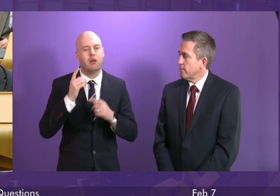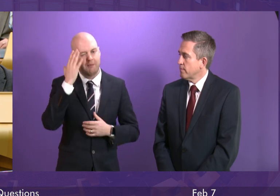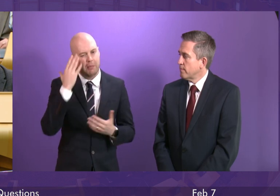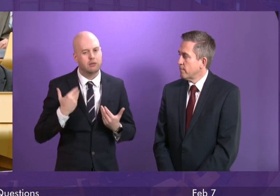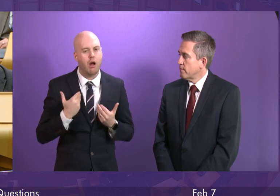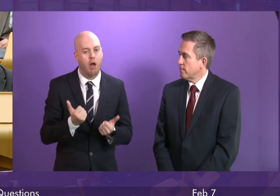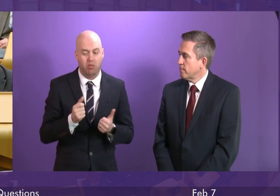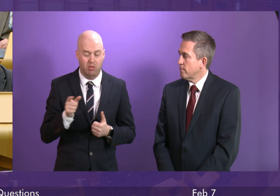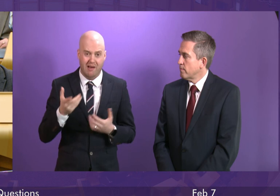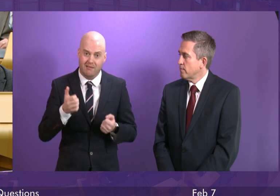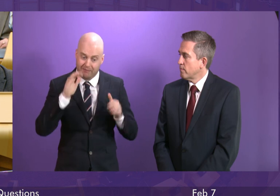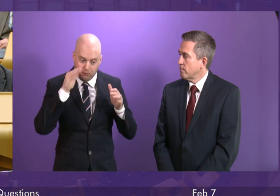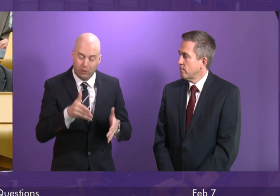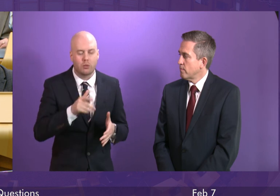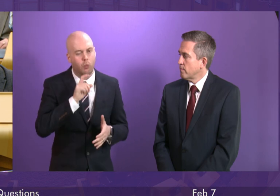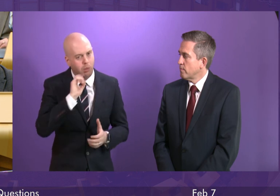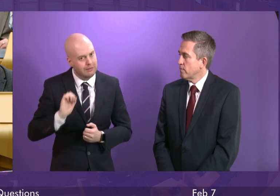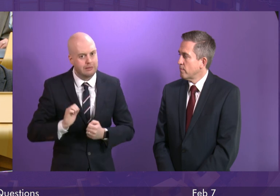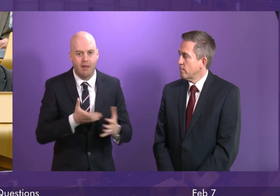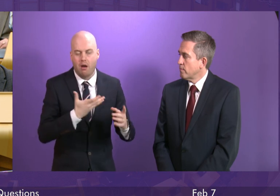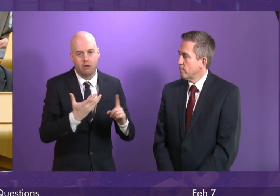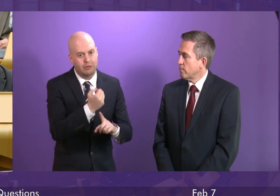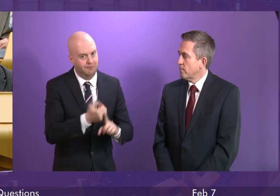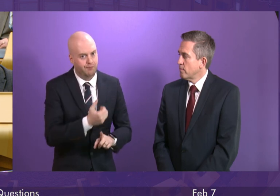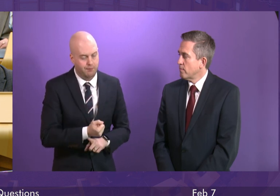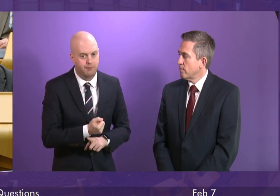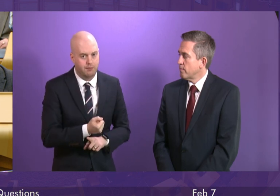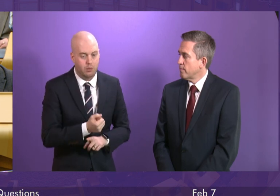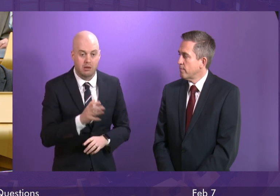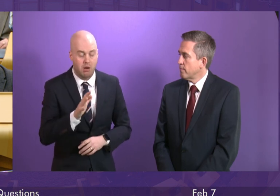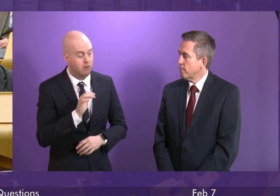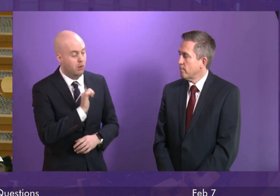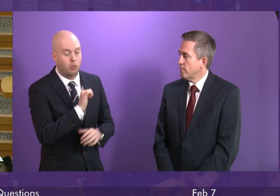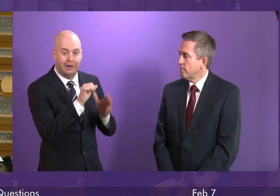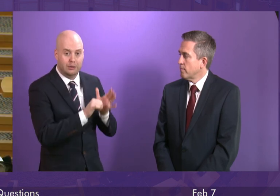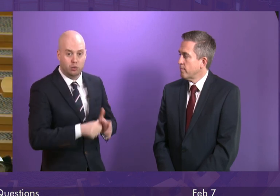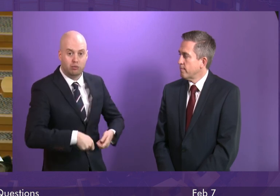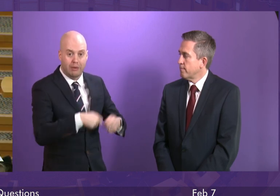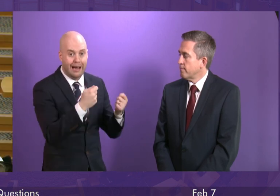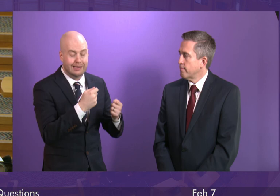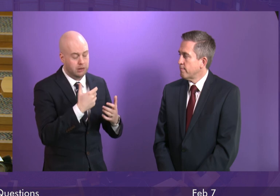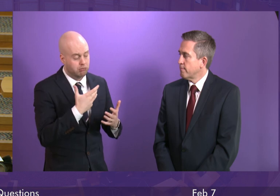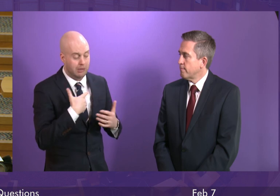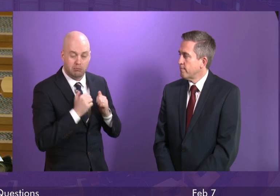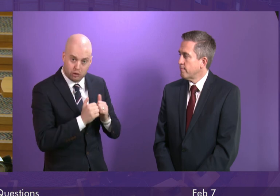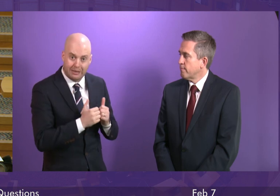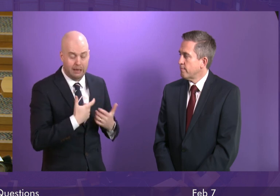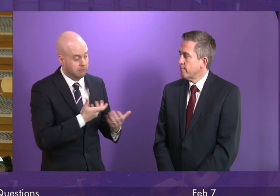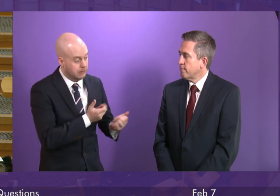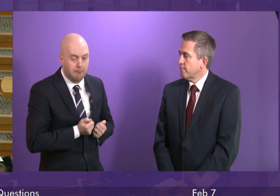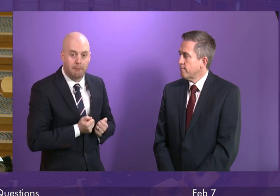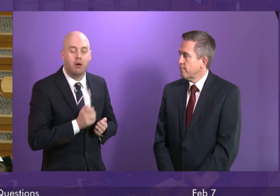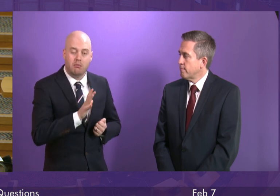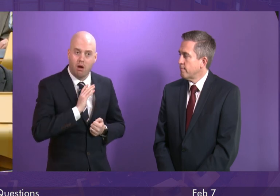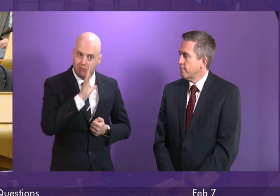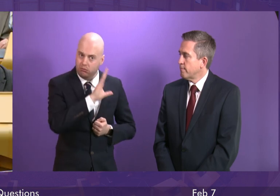and we will take into account the issues that are raised about acute psychiatric demand but I would want to stress to Parliament the importance